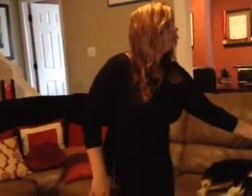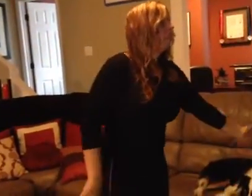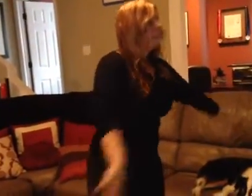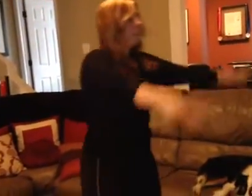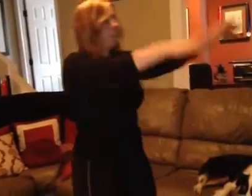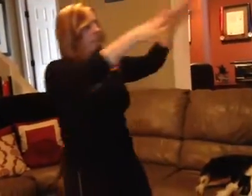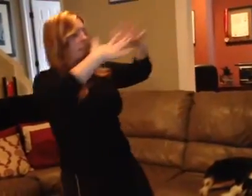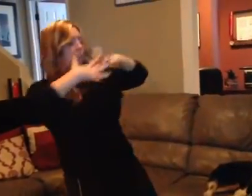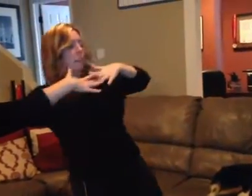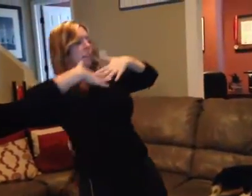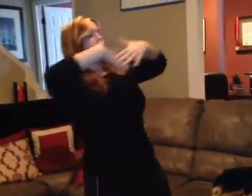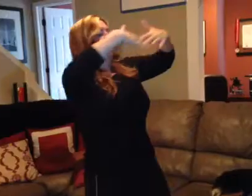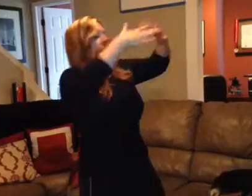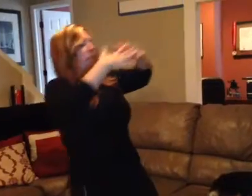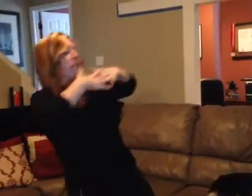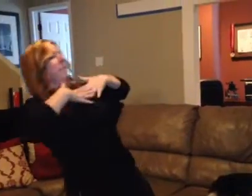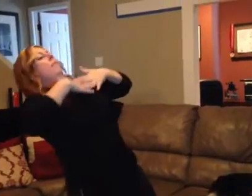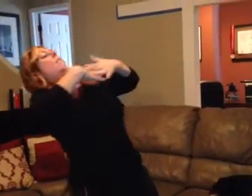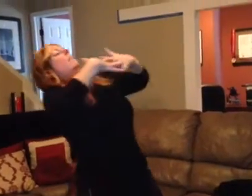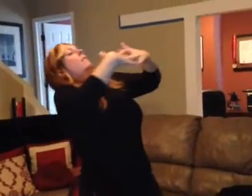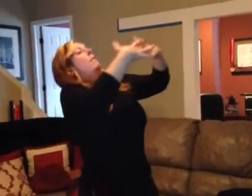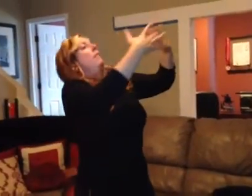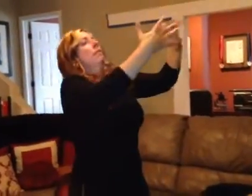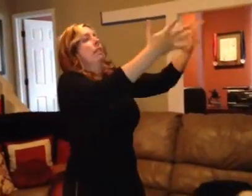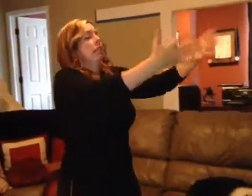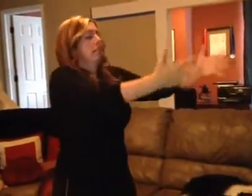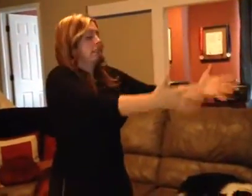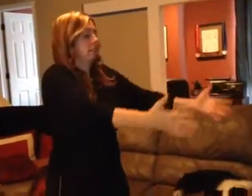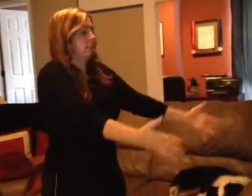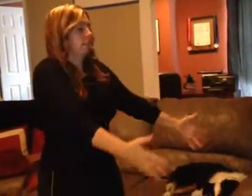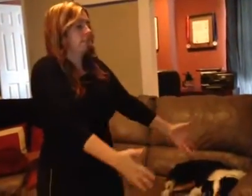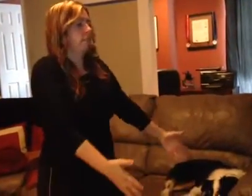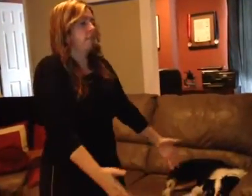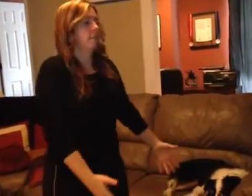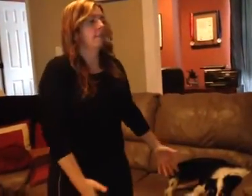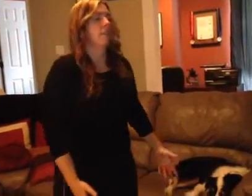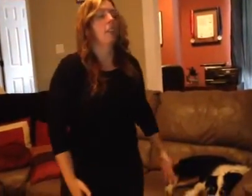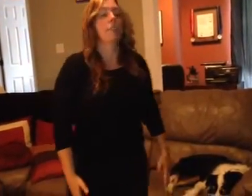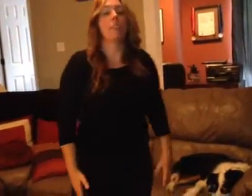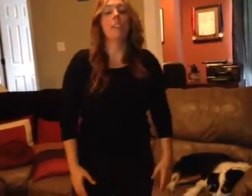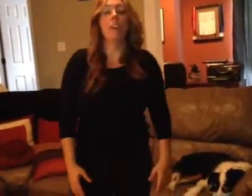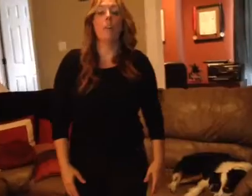and your soul will deserve. I love that.